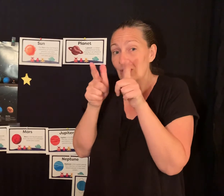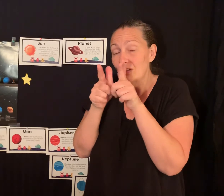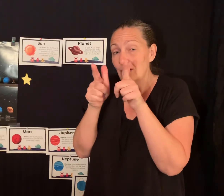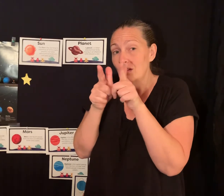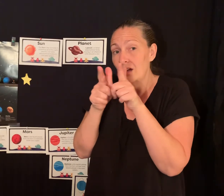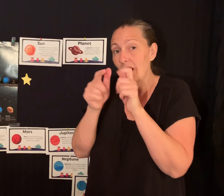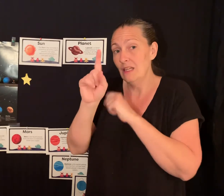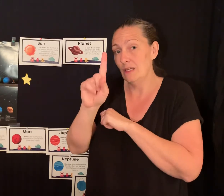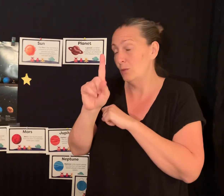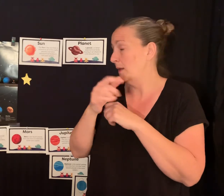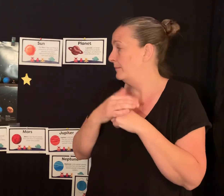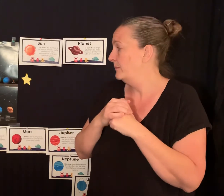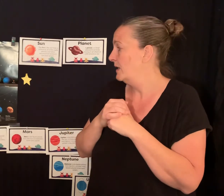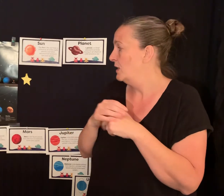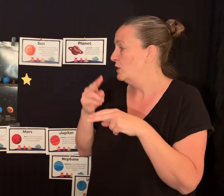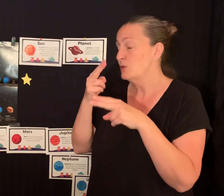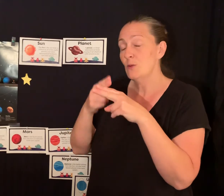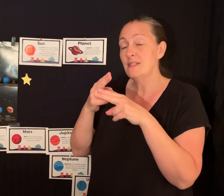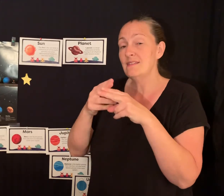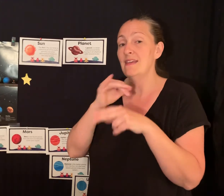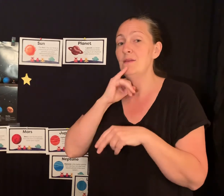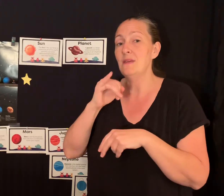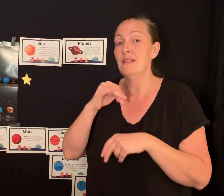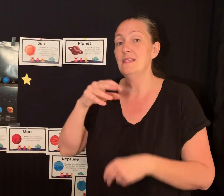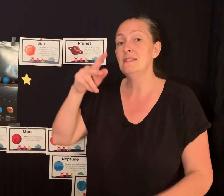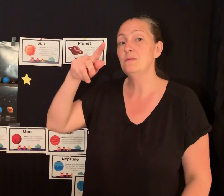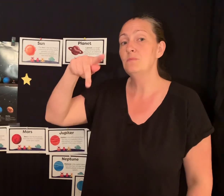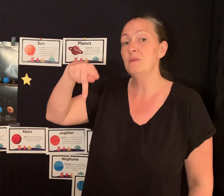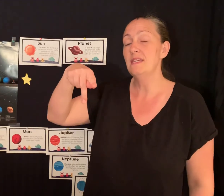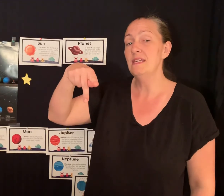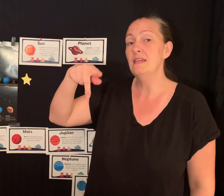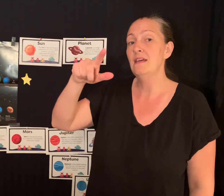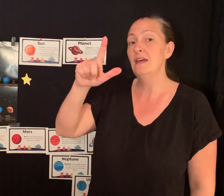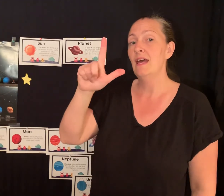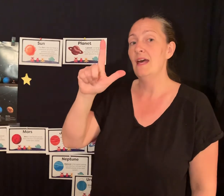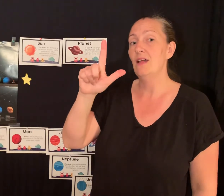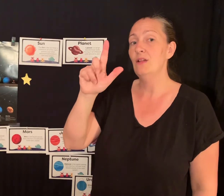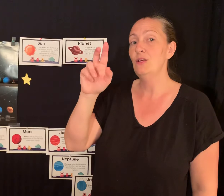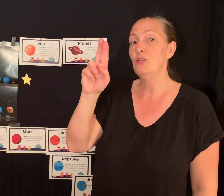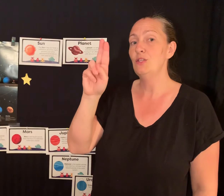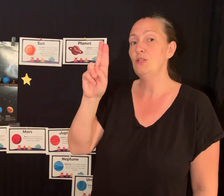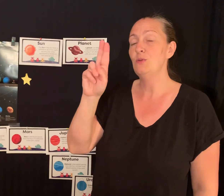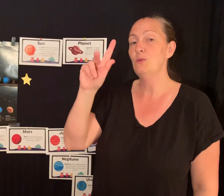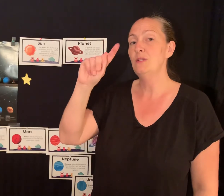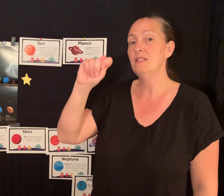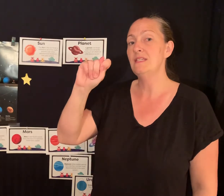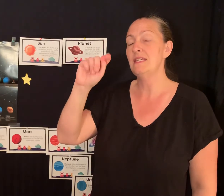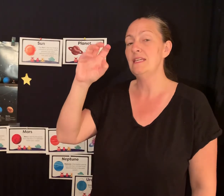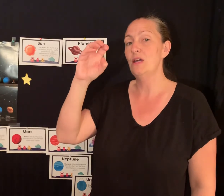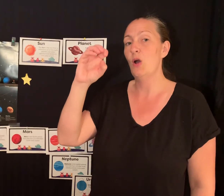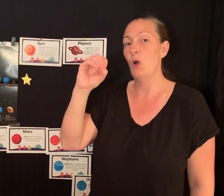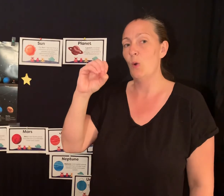a little one. So, its name is P-L-U-T-O.